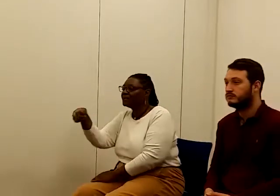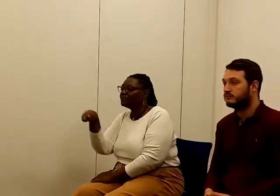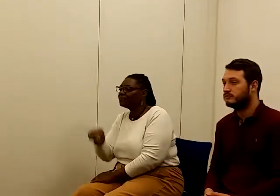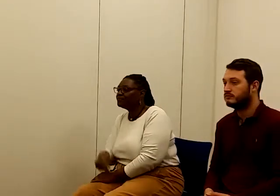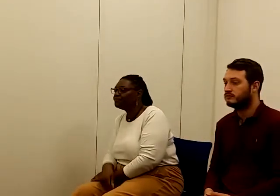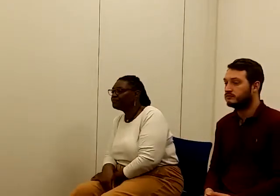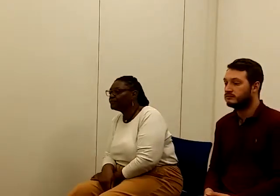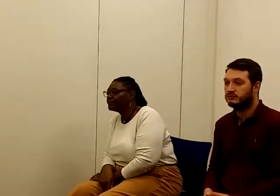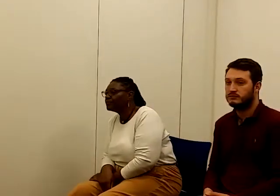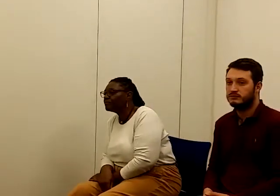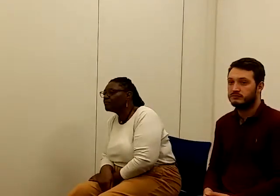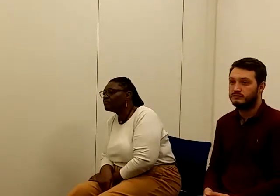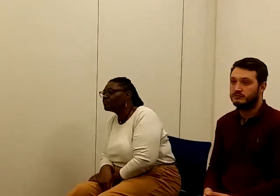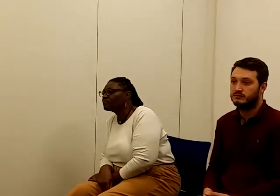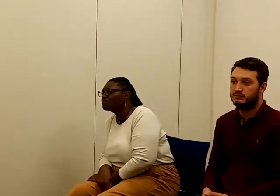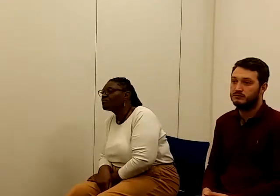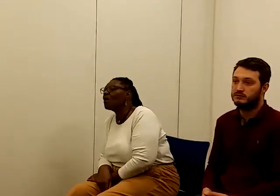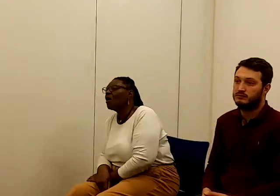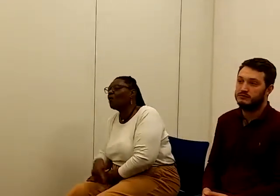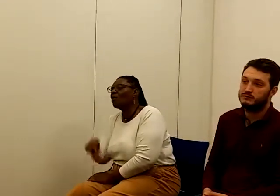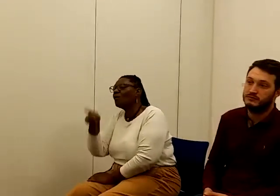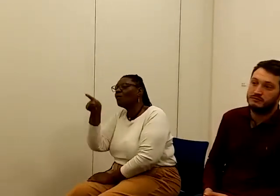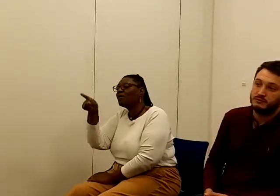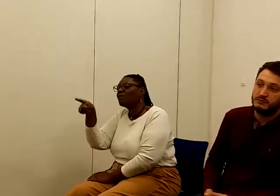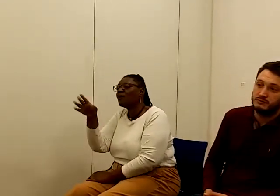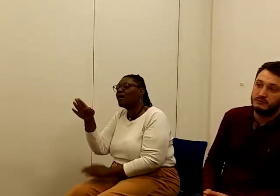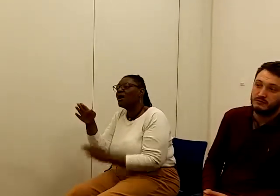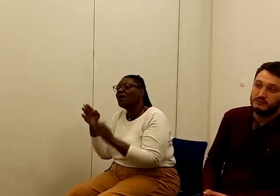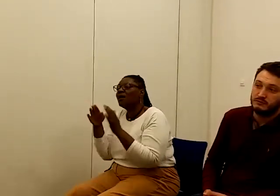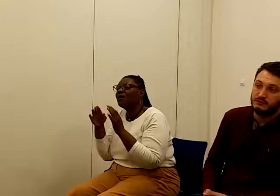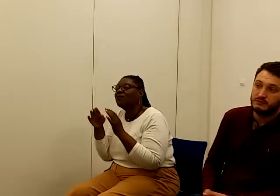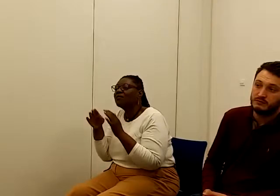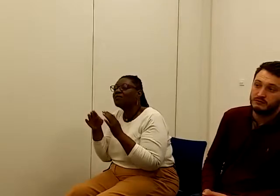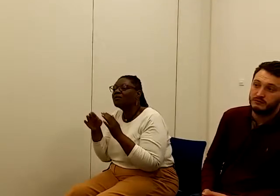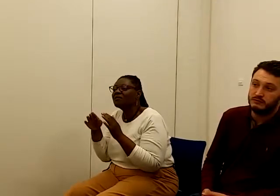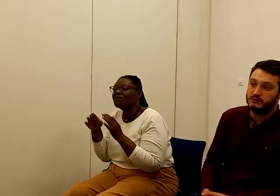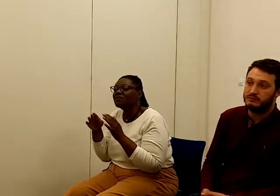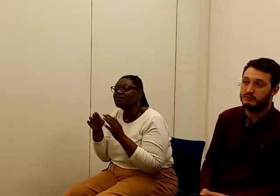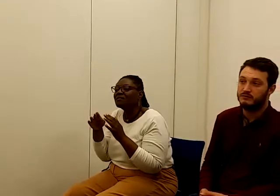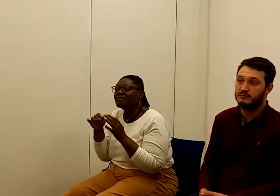Martin, can you say where you're from? the moment, I'll be subject to the fact of the presentation.